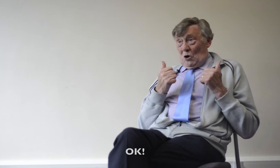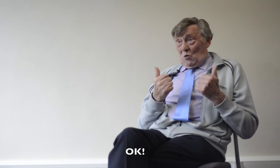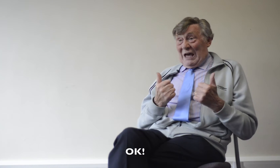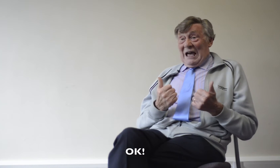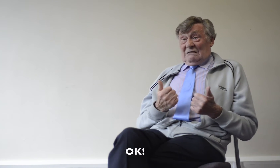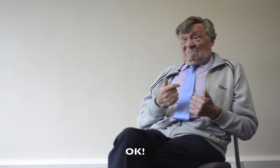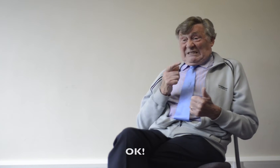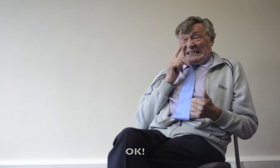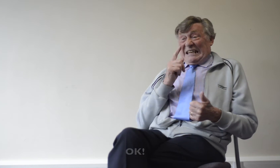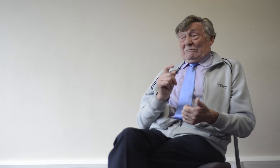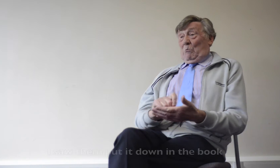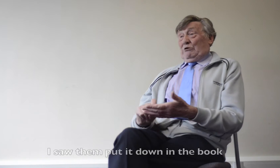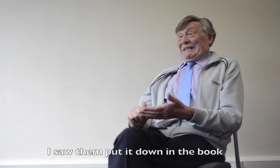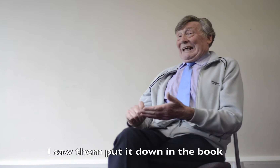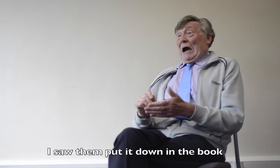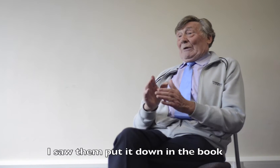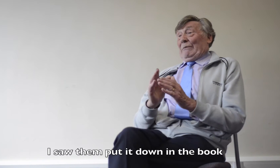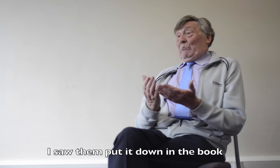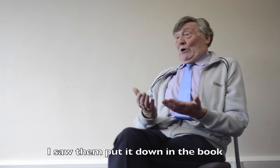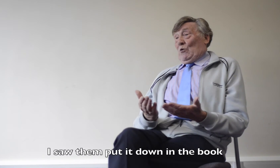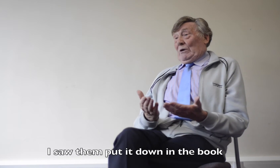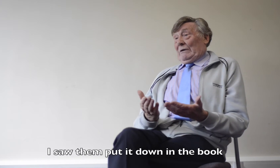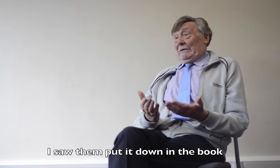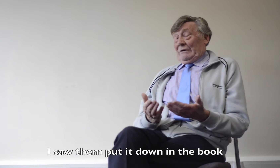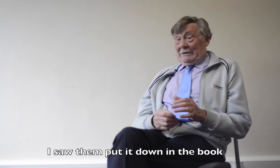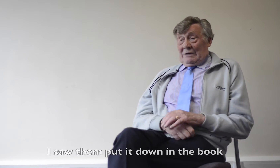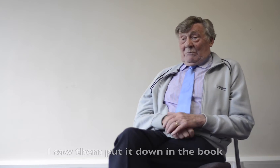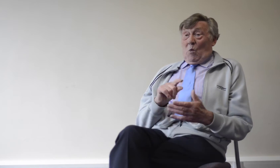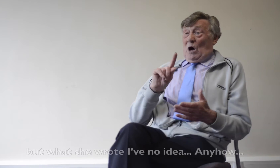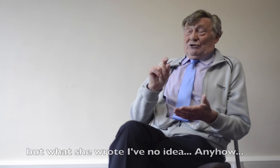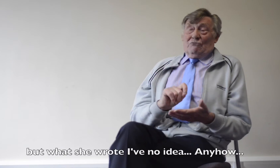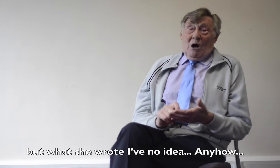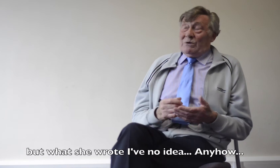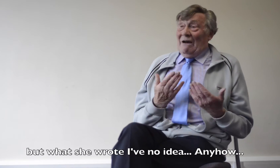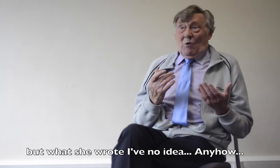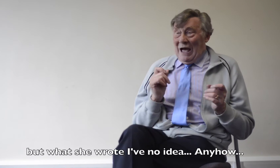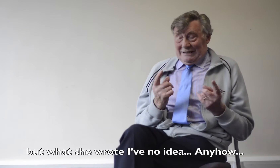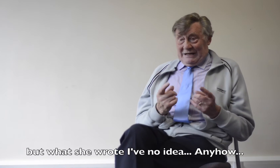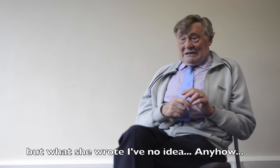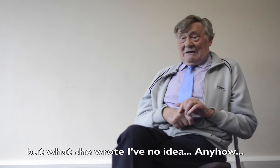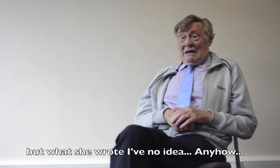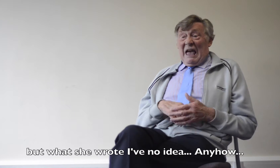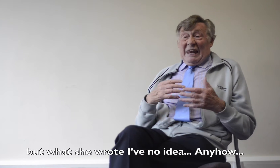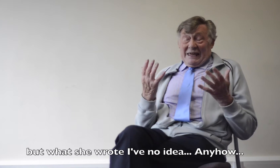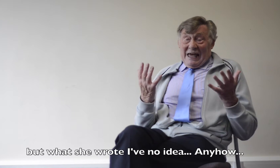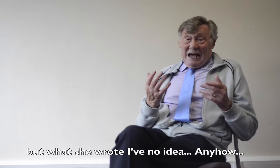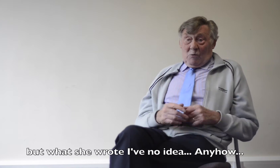Okay. See if I'll put it down in a book. But what she wrote, I have no idea. Anyhow,